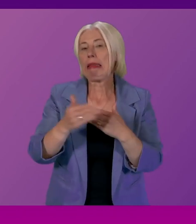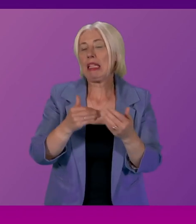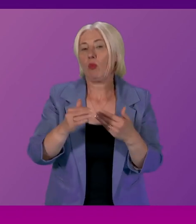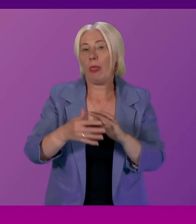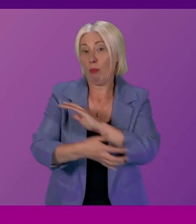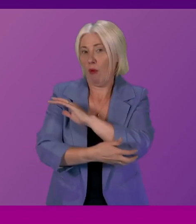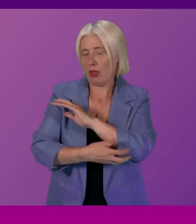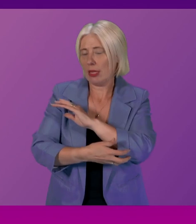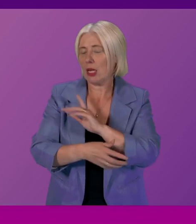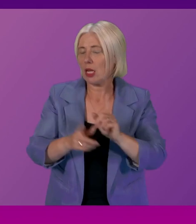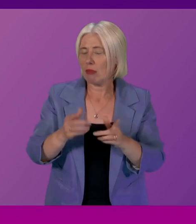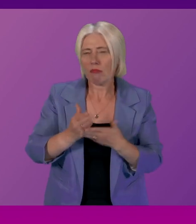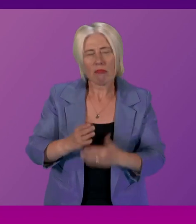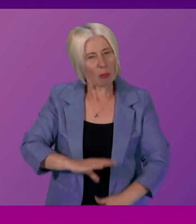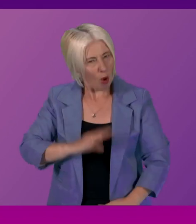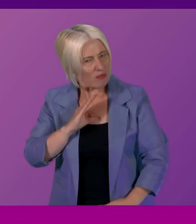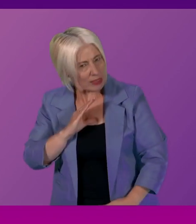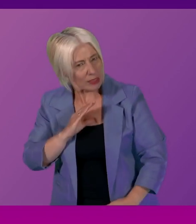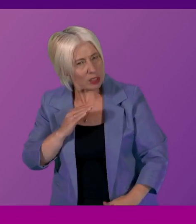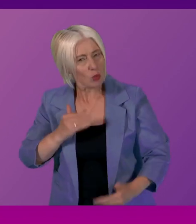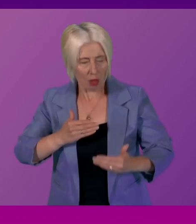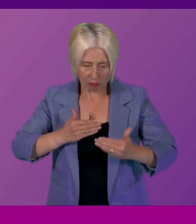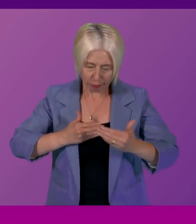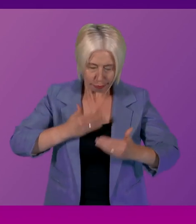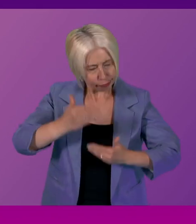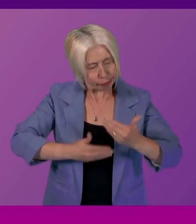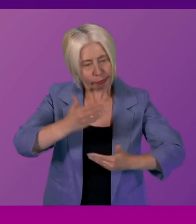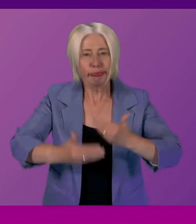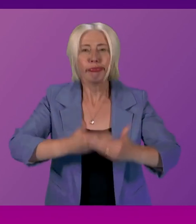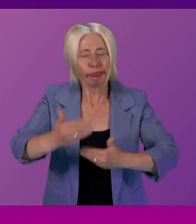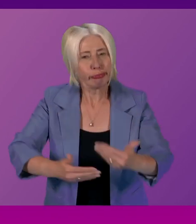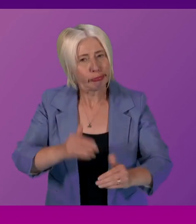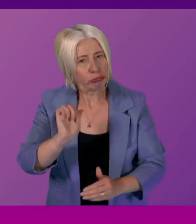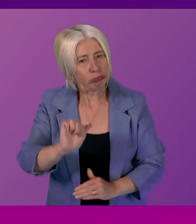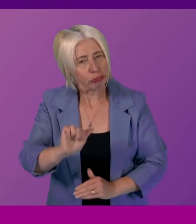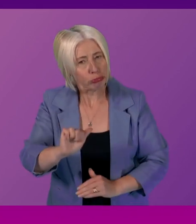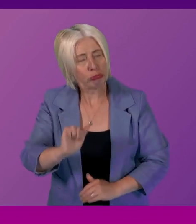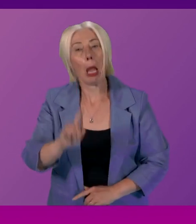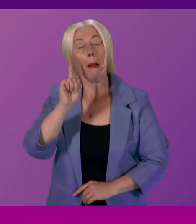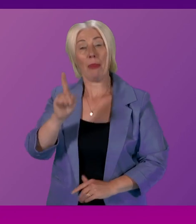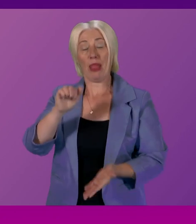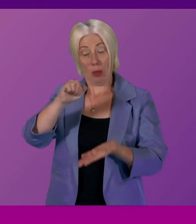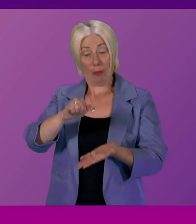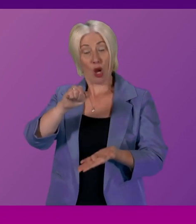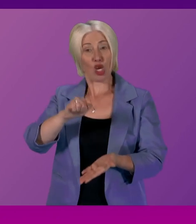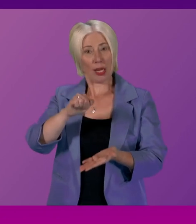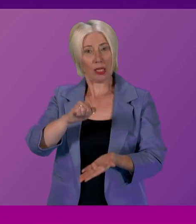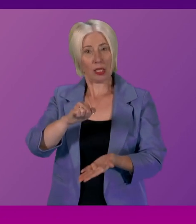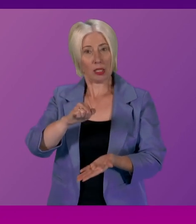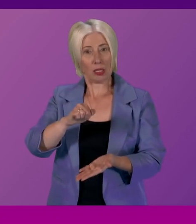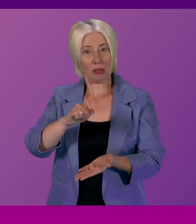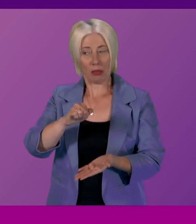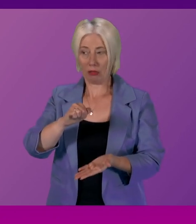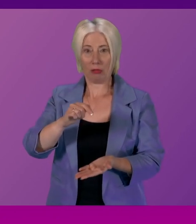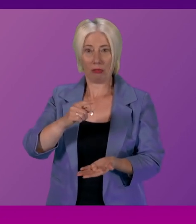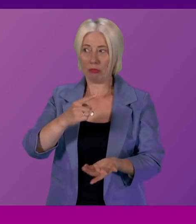confident it certainly moves us in the right direction but it's why the budget that